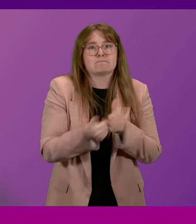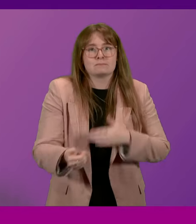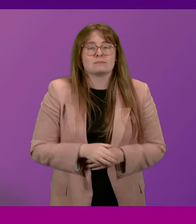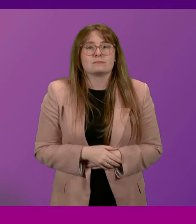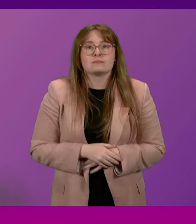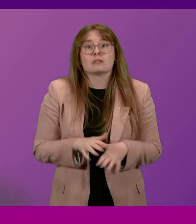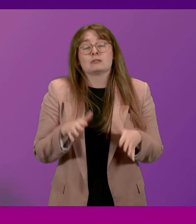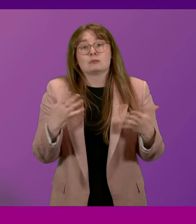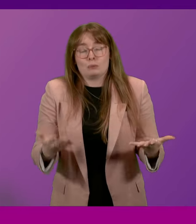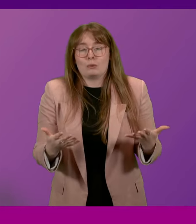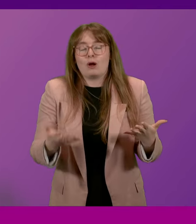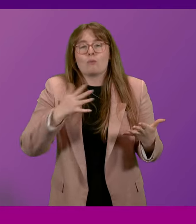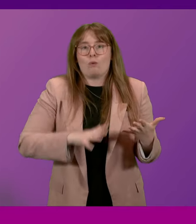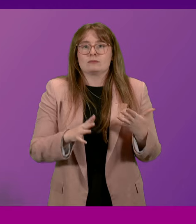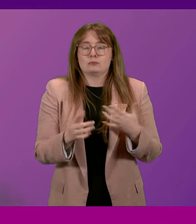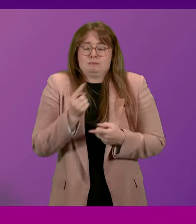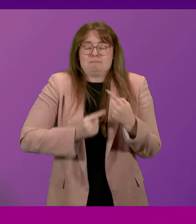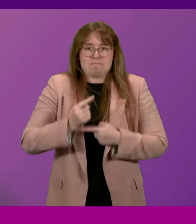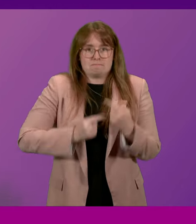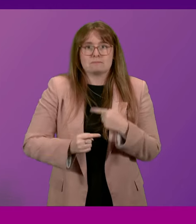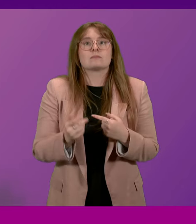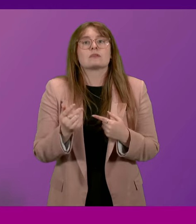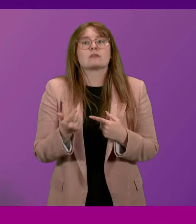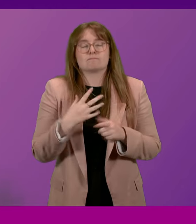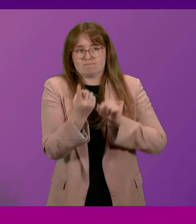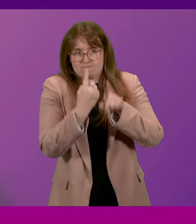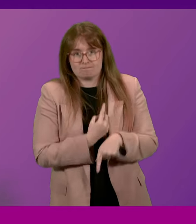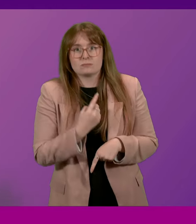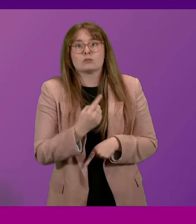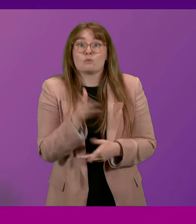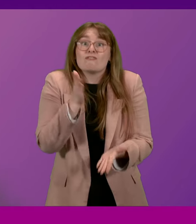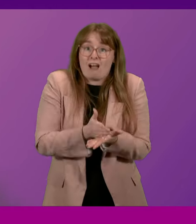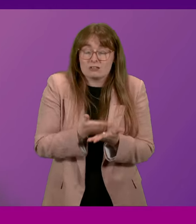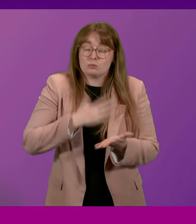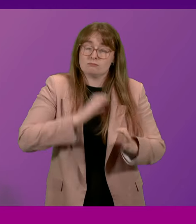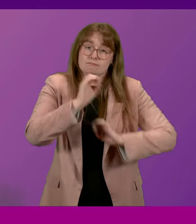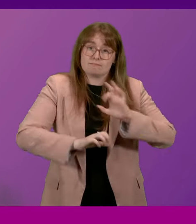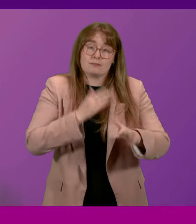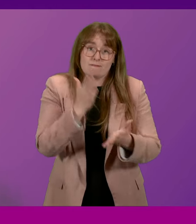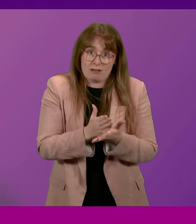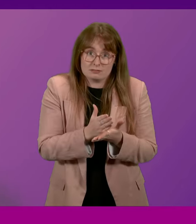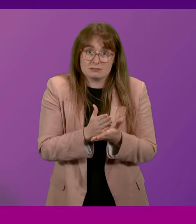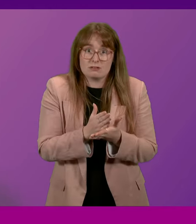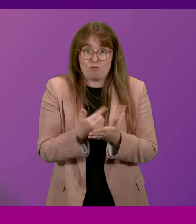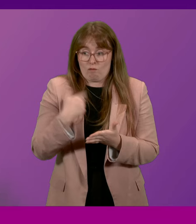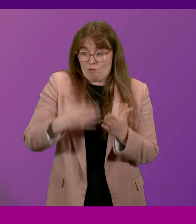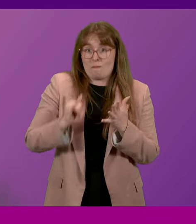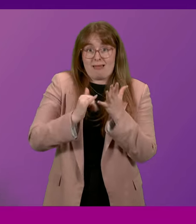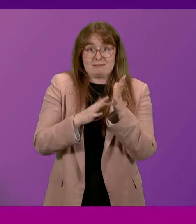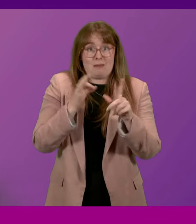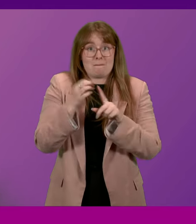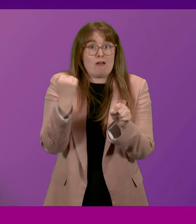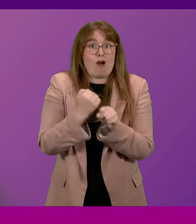So, let me just come back. Let me just come back to the facts. When this, under this government,